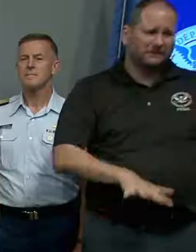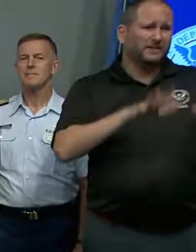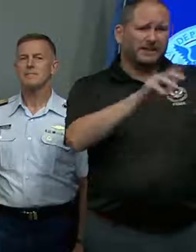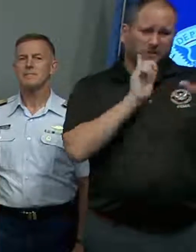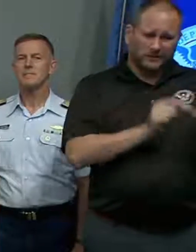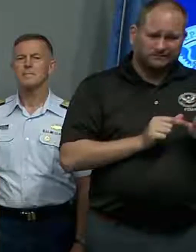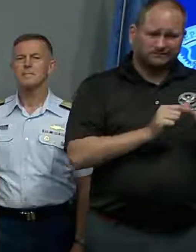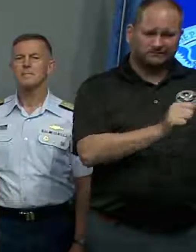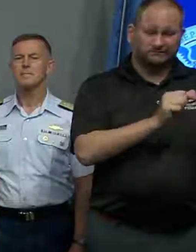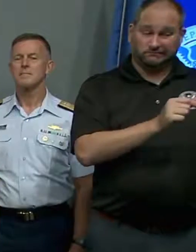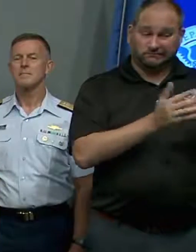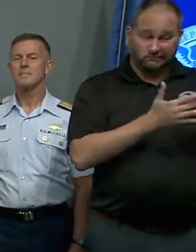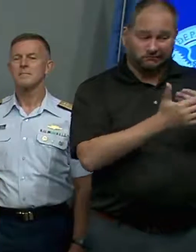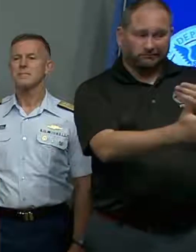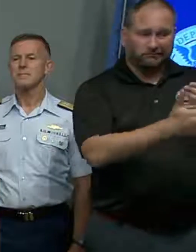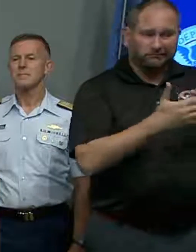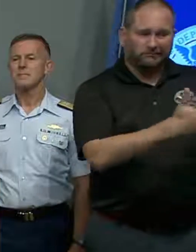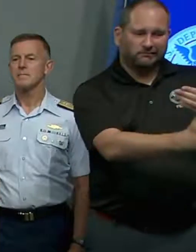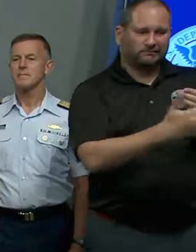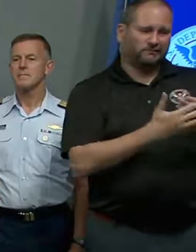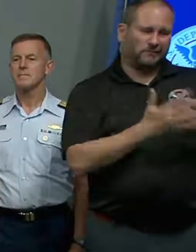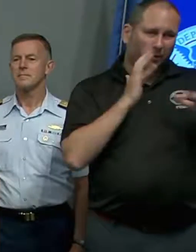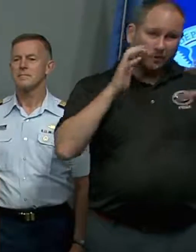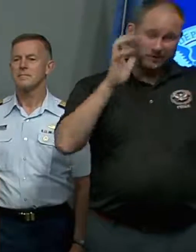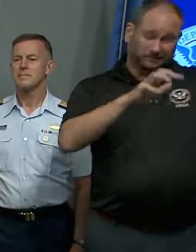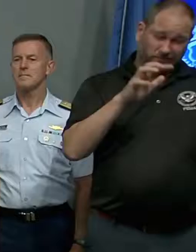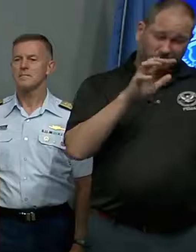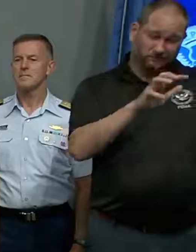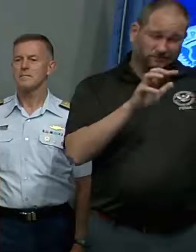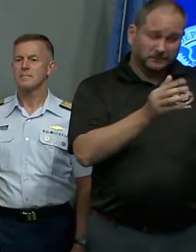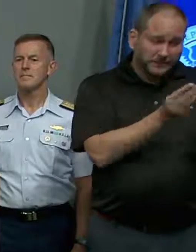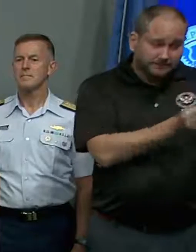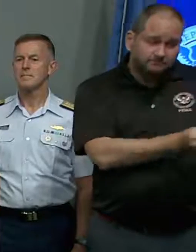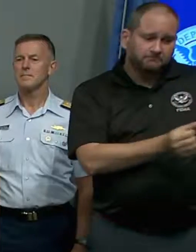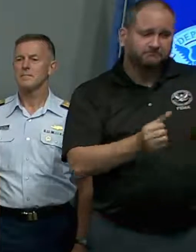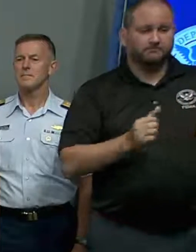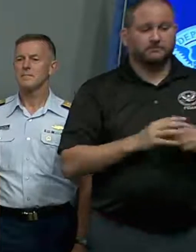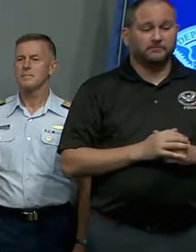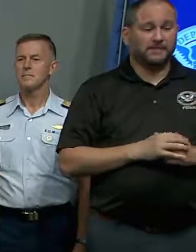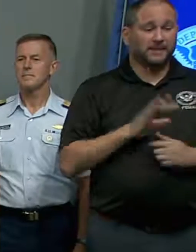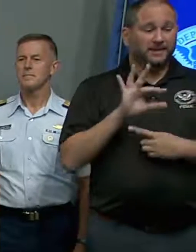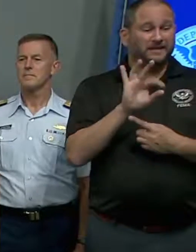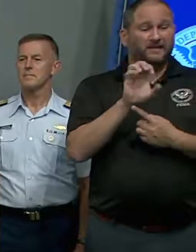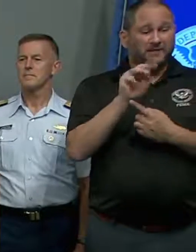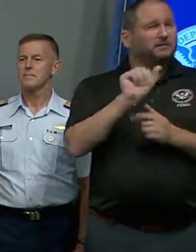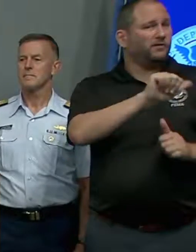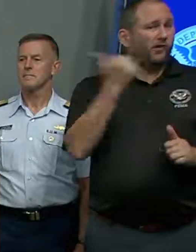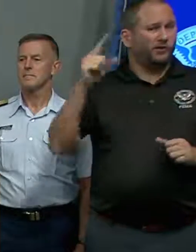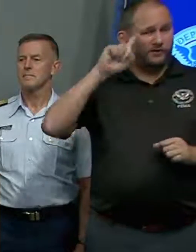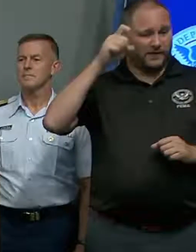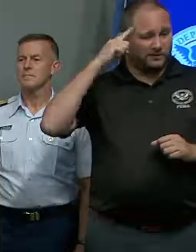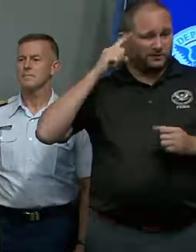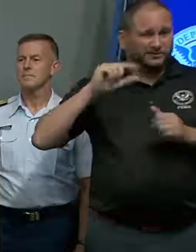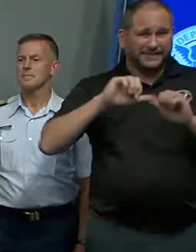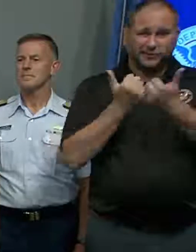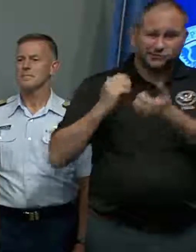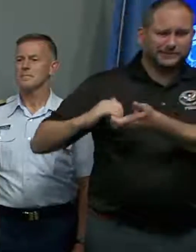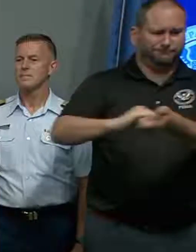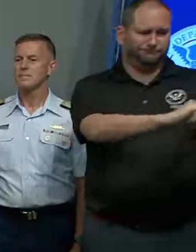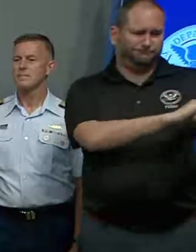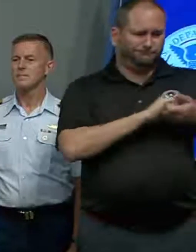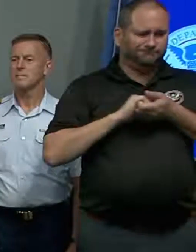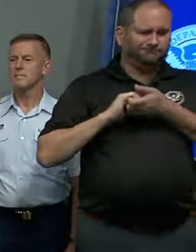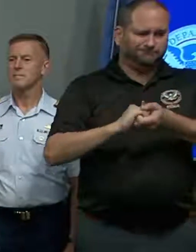after the rain stops. This cooperation between FEMA, the other federal agencies, and state and local